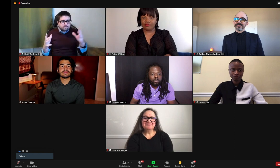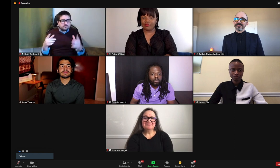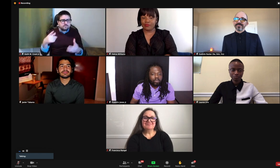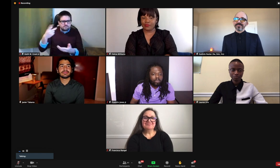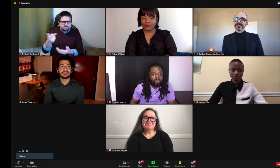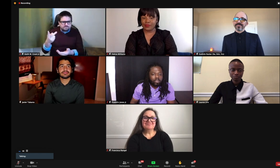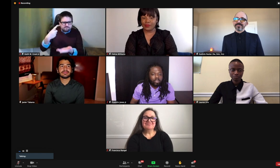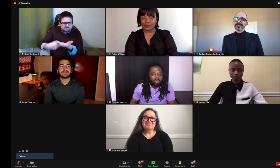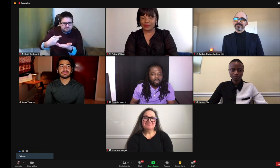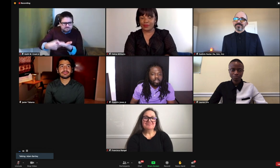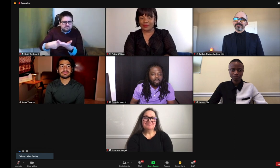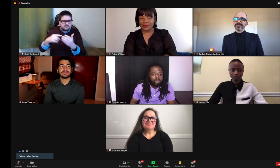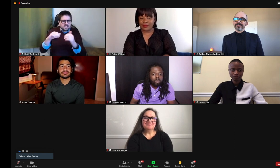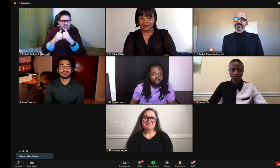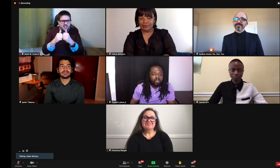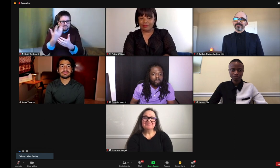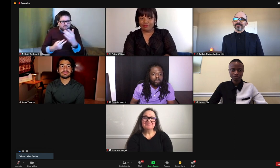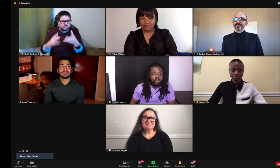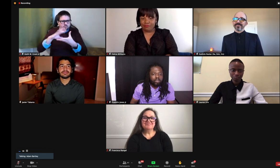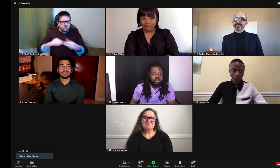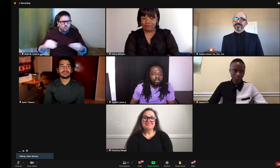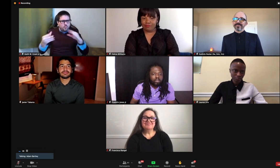The stories that you're telling and performing,